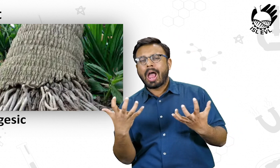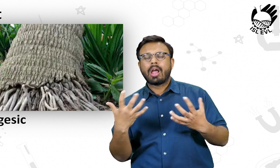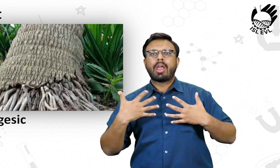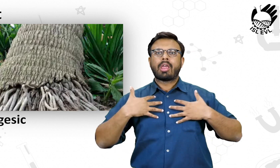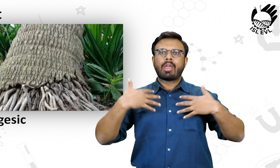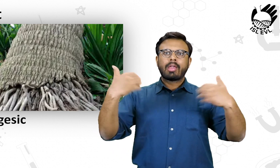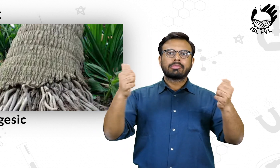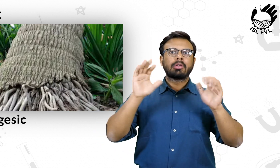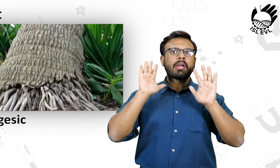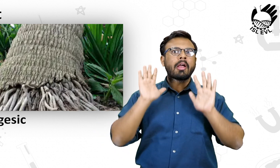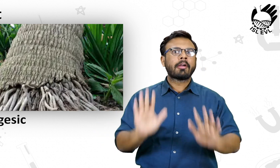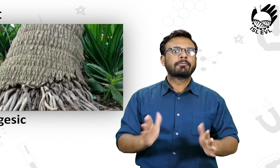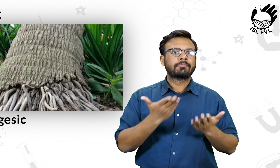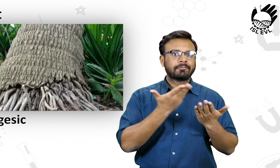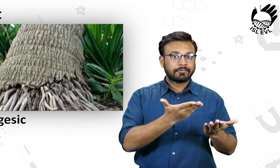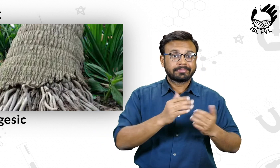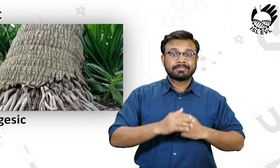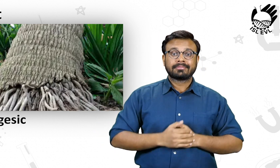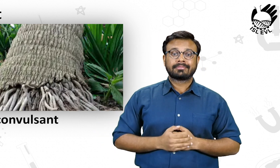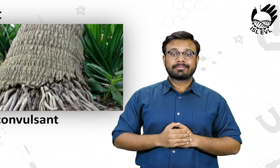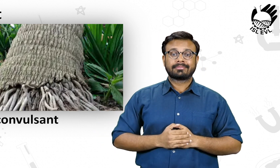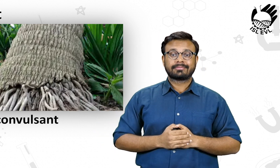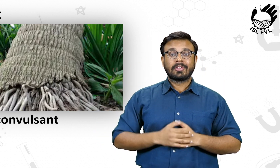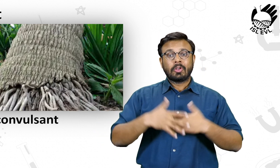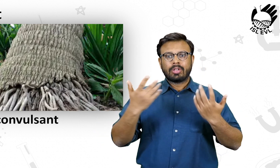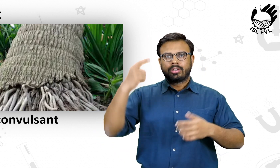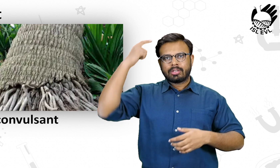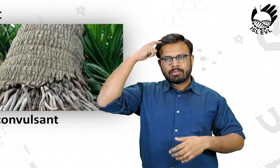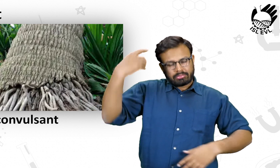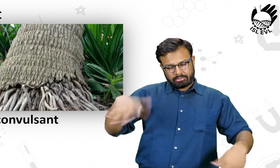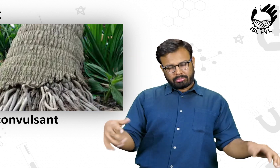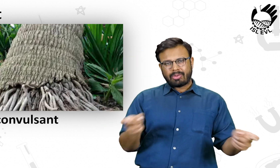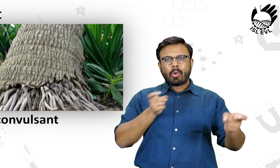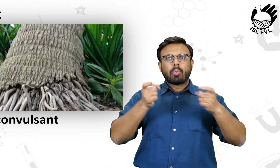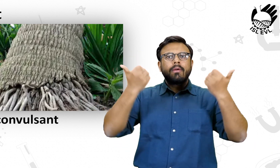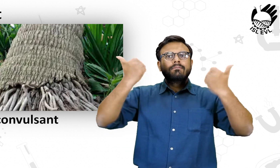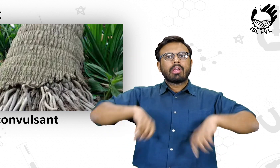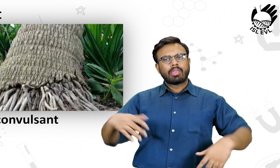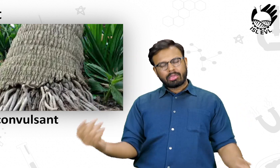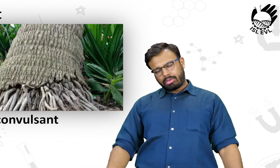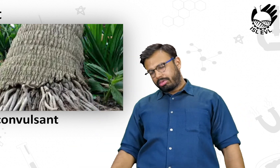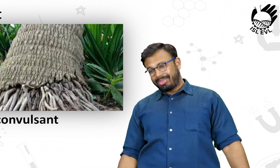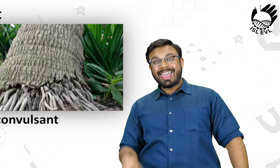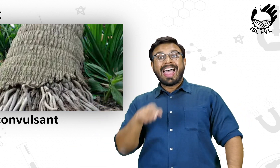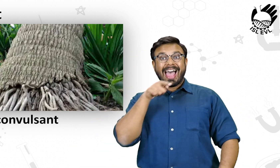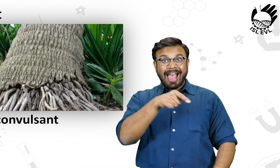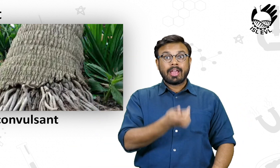It is also an anti-convulsant, used to control and prevent seizures.